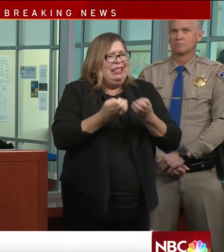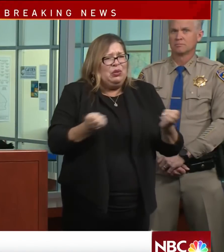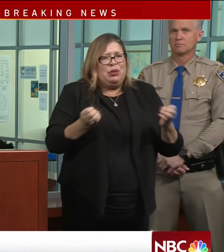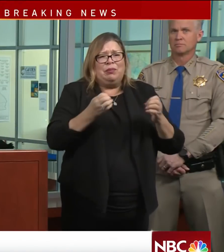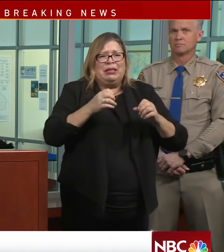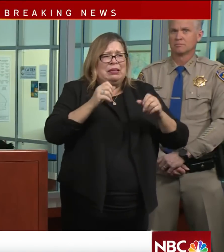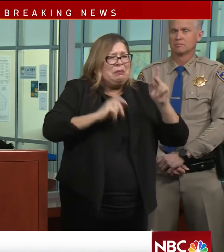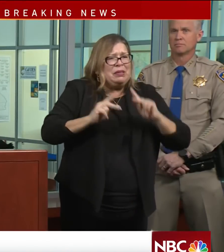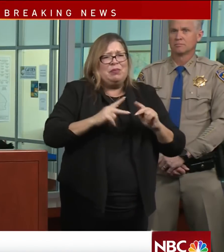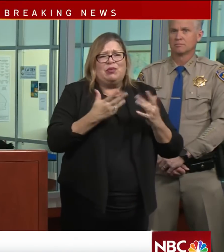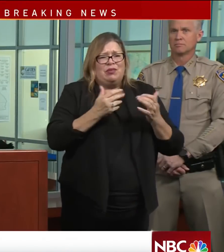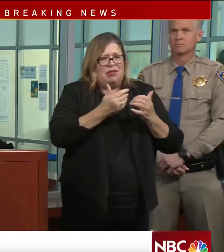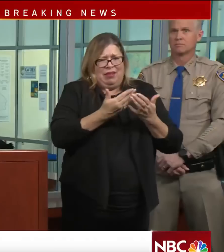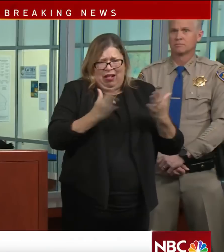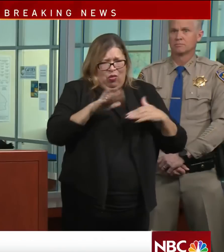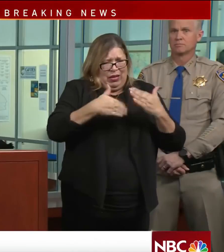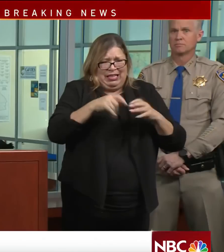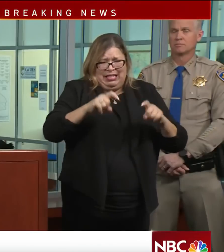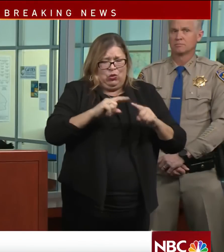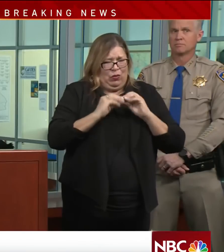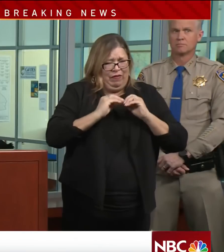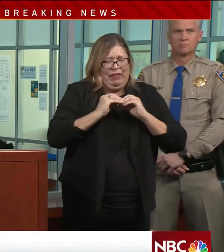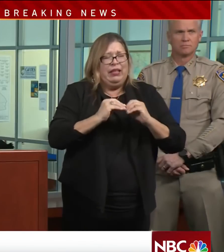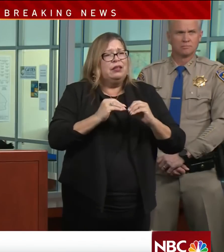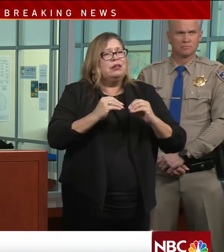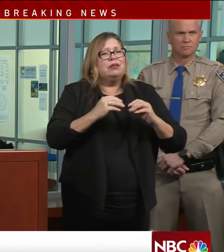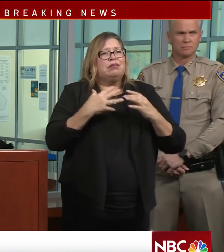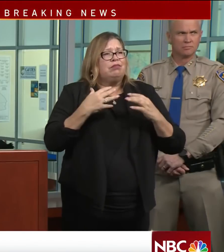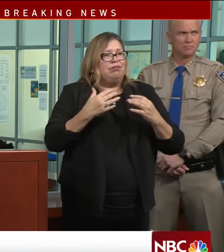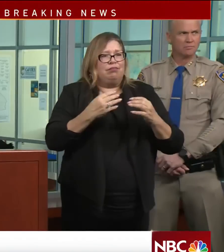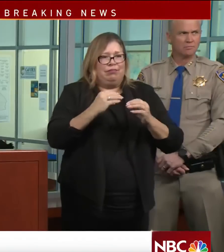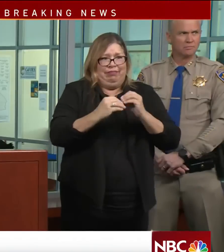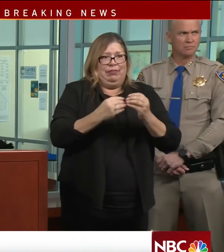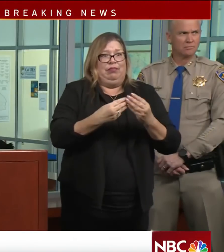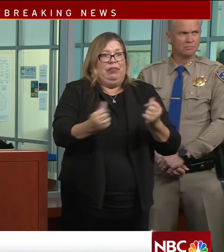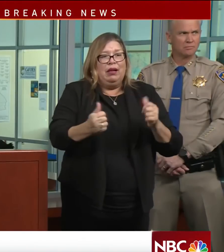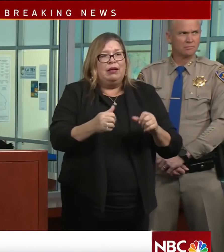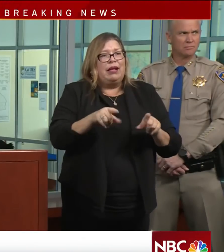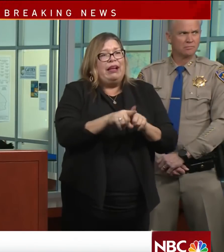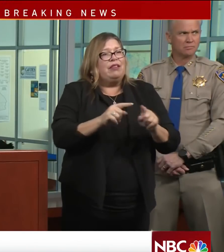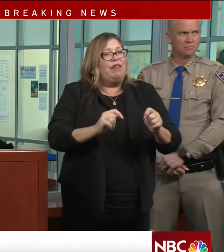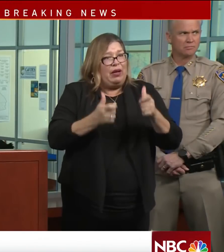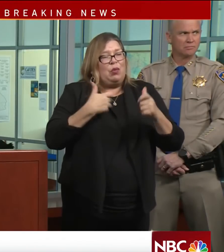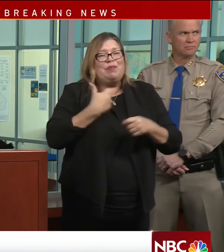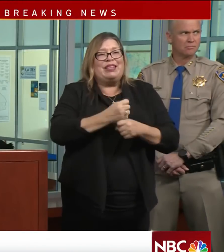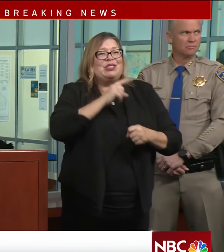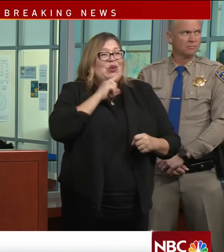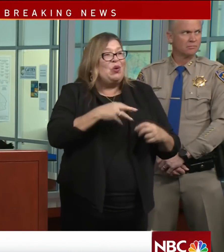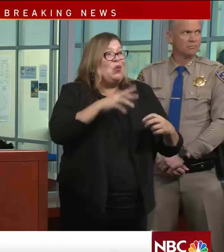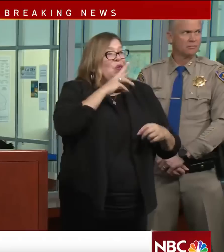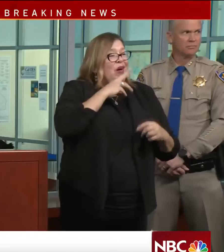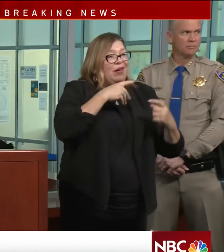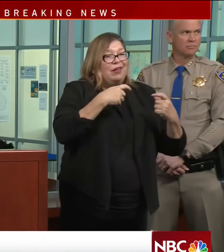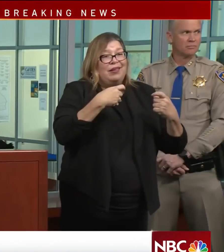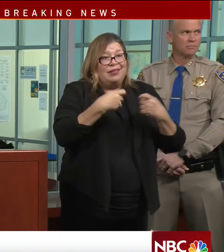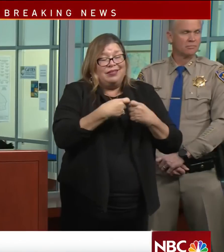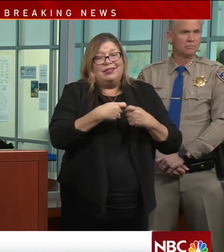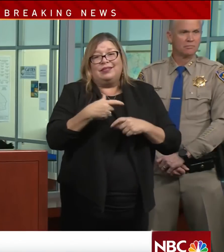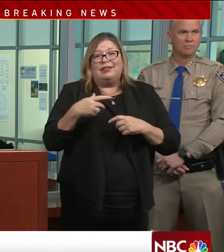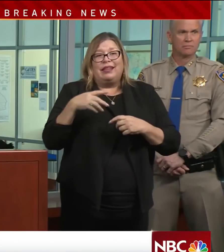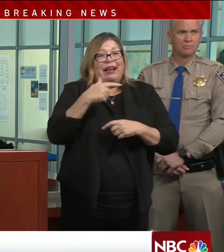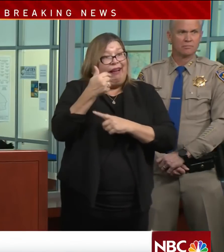get those lifelines patched as soon as possible. We know that the sooner that the water power and gas